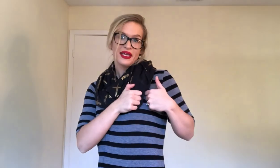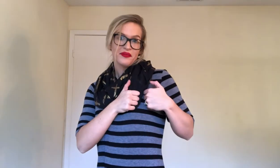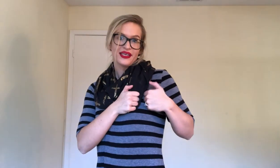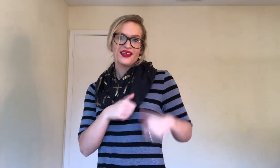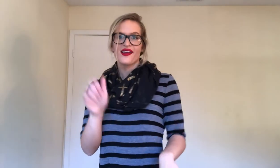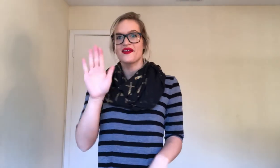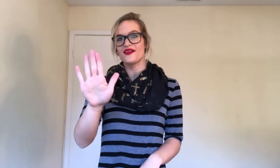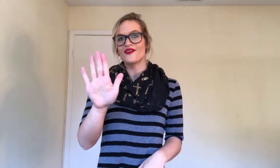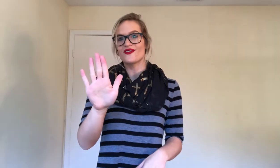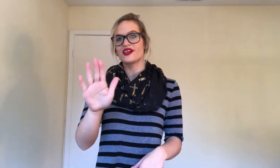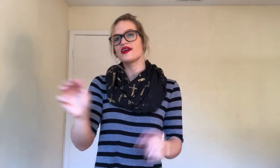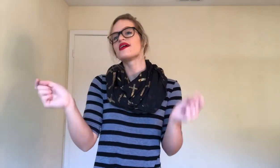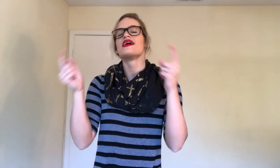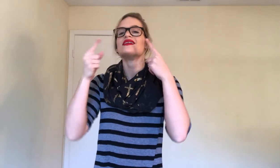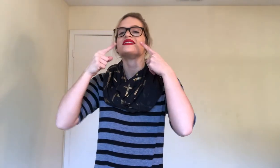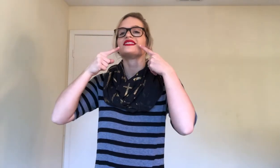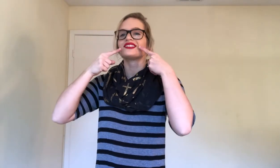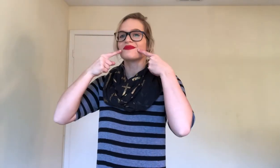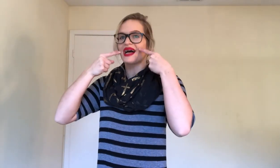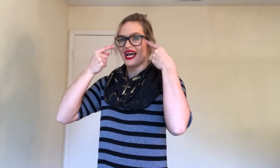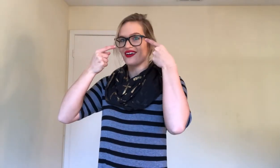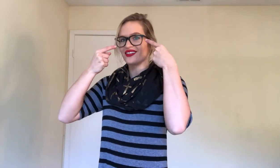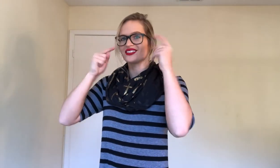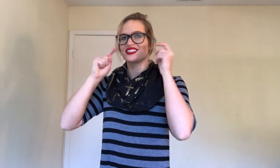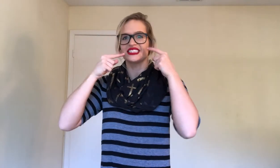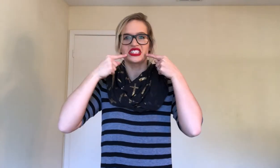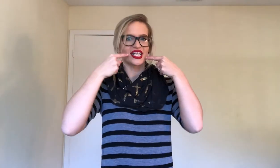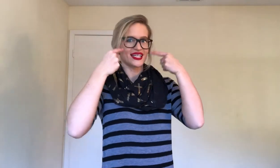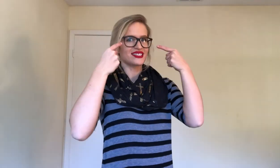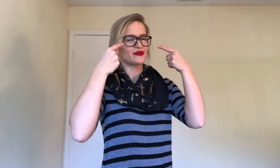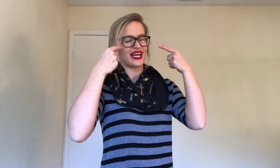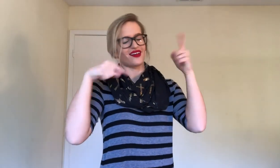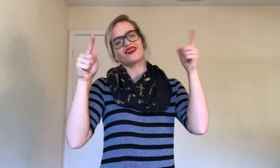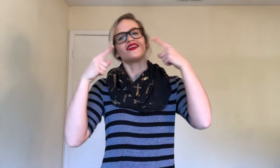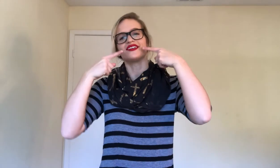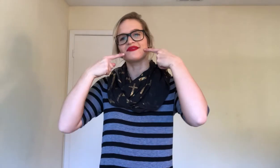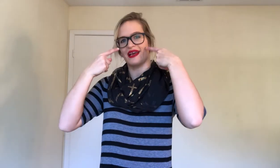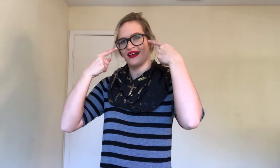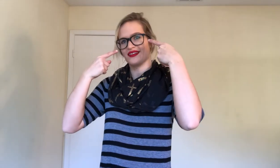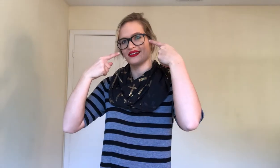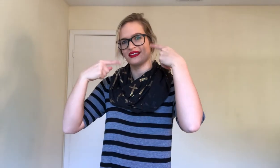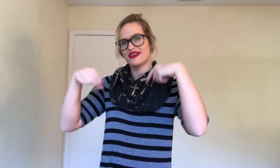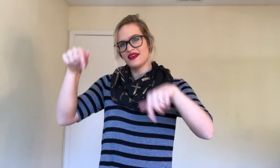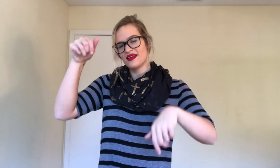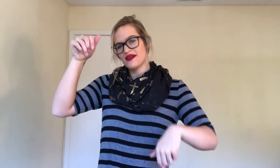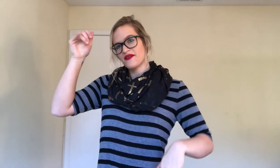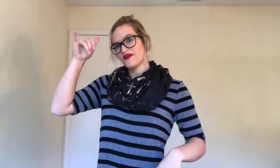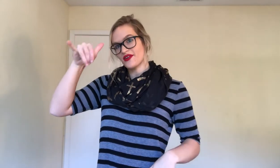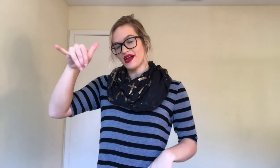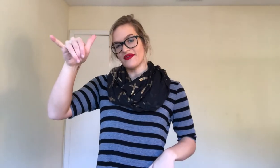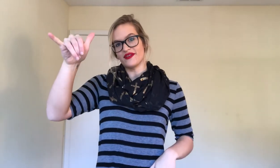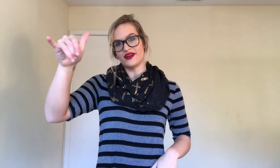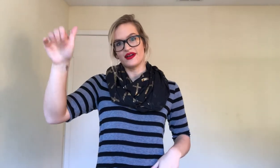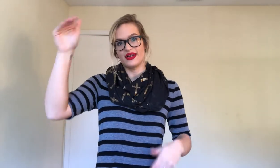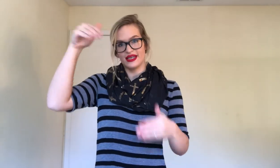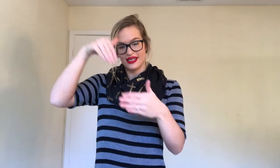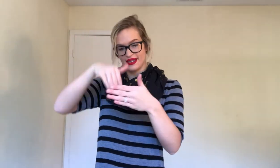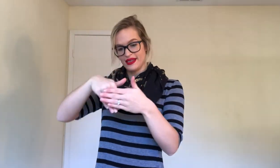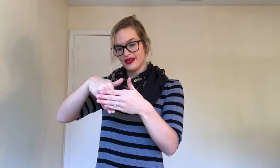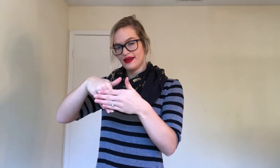Baby. Your. Smiles. Just. That smile. Your. Smiles. Forever. In.